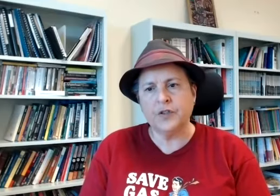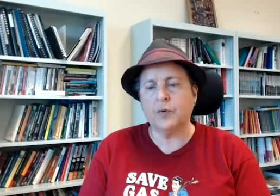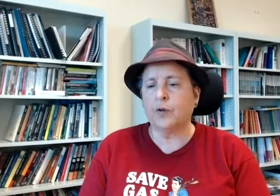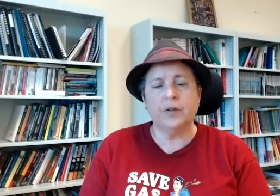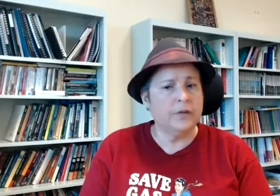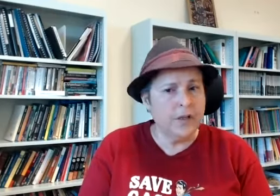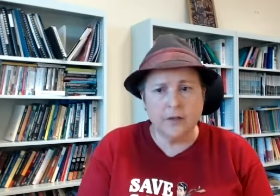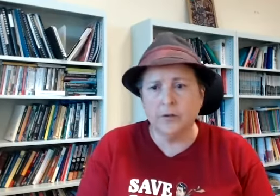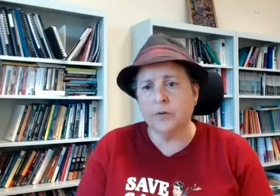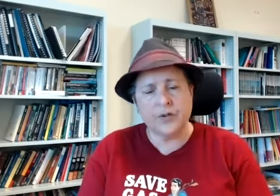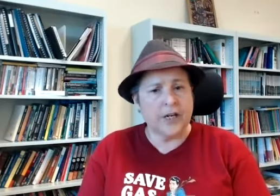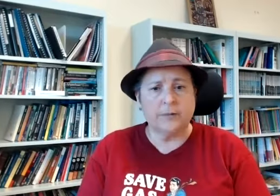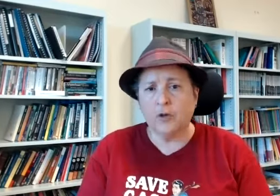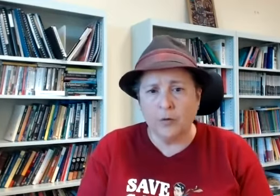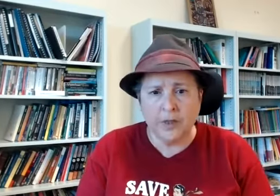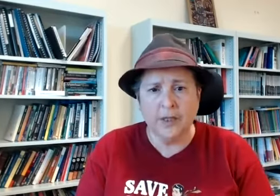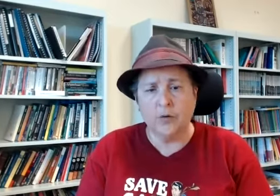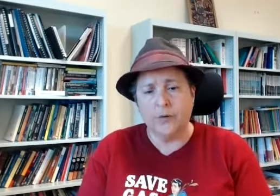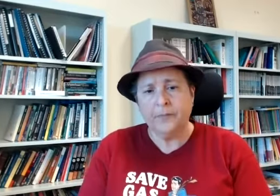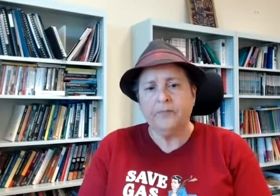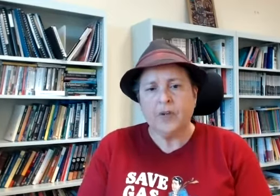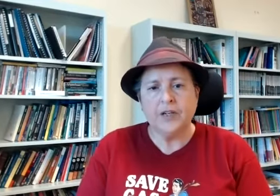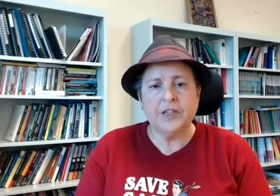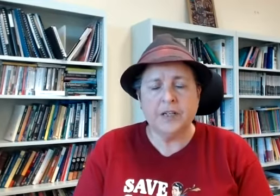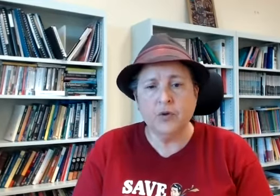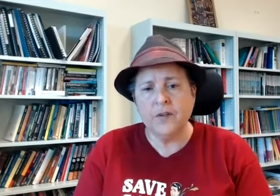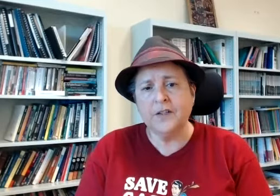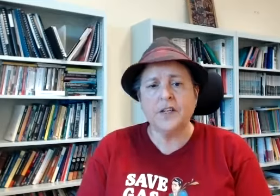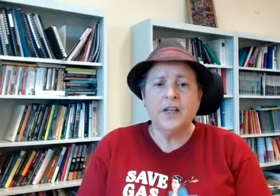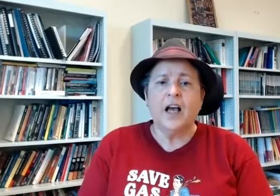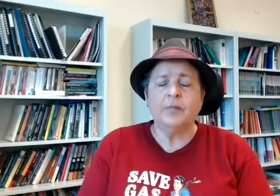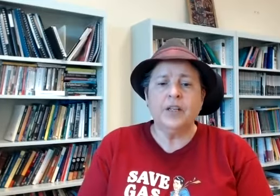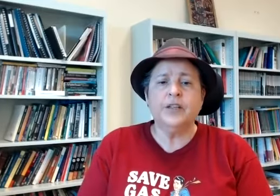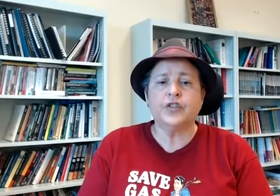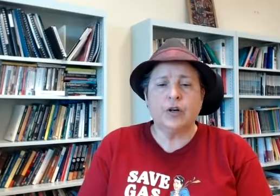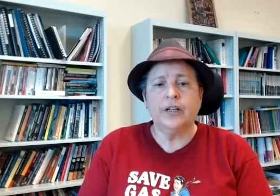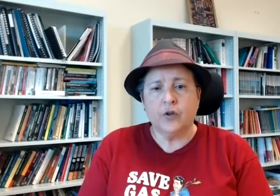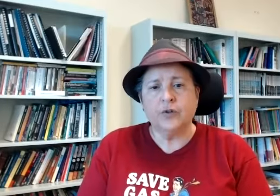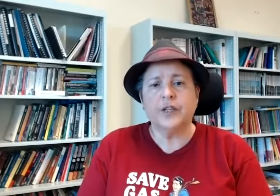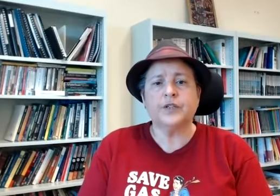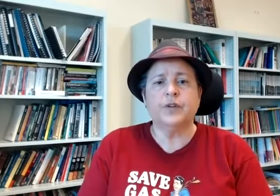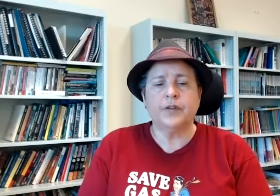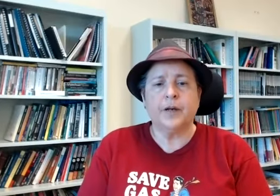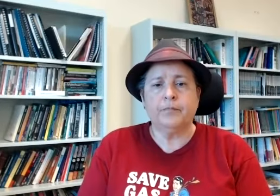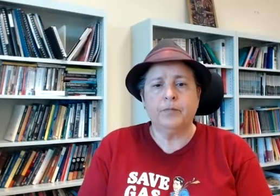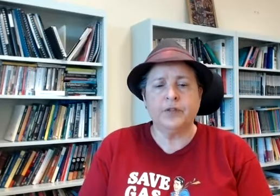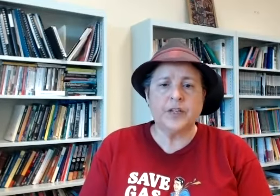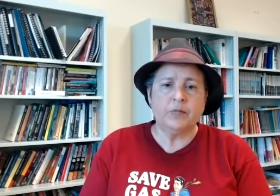whether it be theatre or stand-up comedy or indeed movies um in the Australian context with um disabled